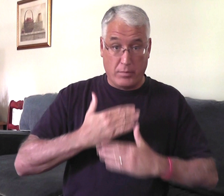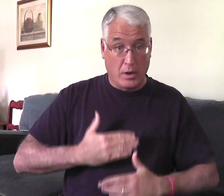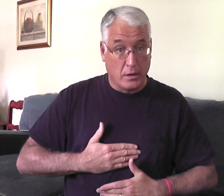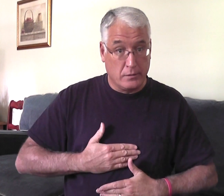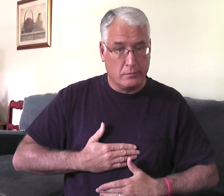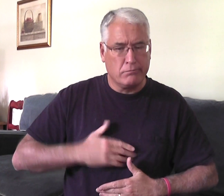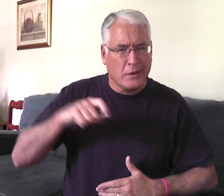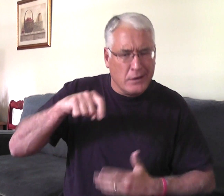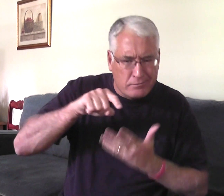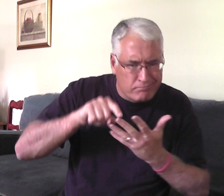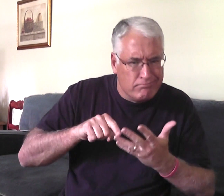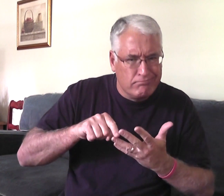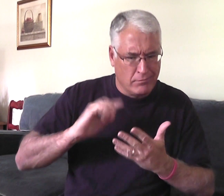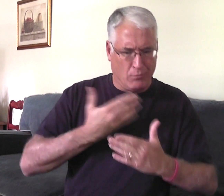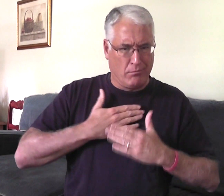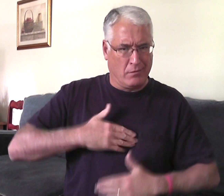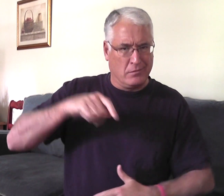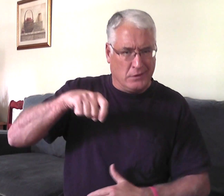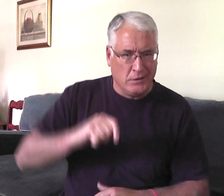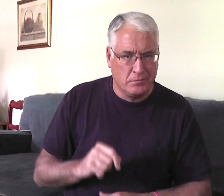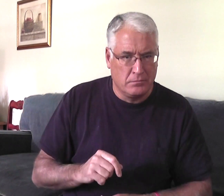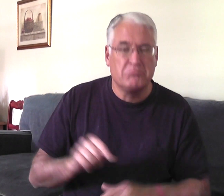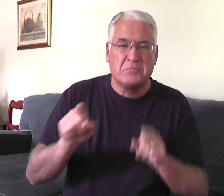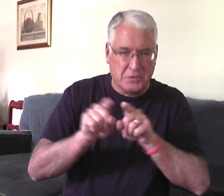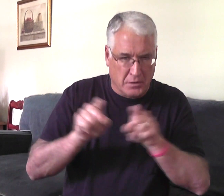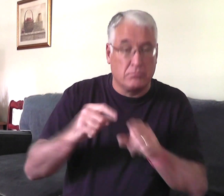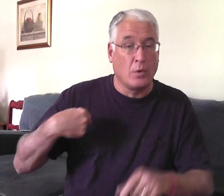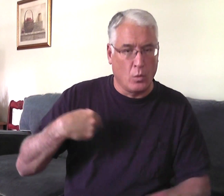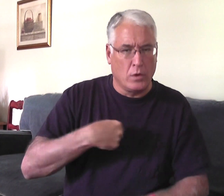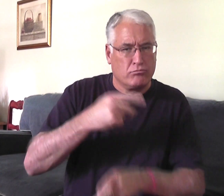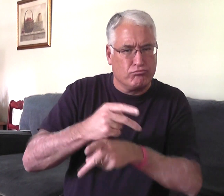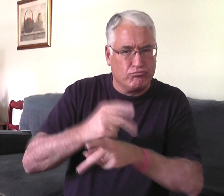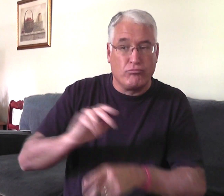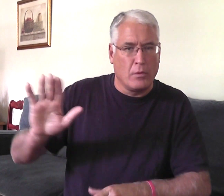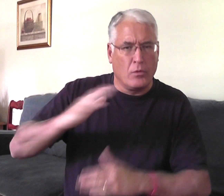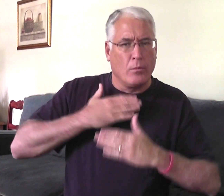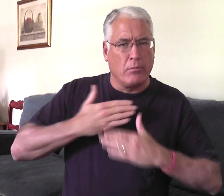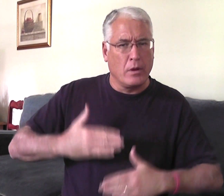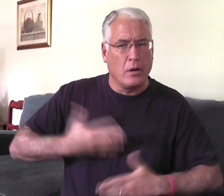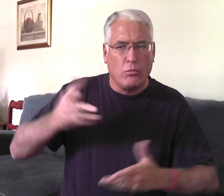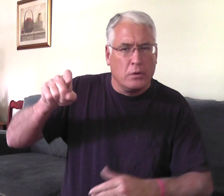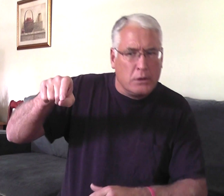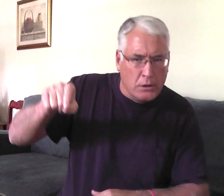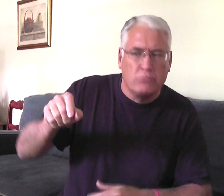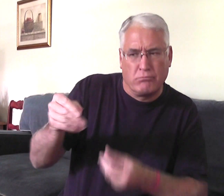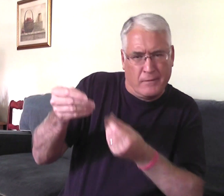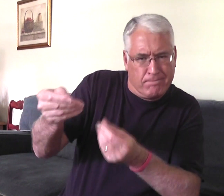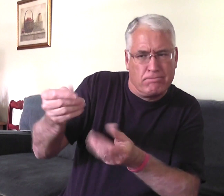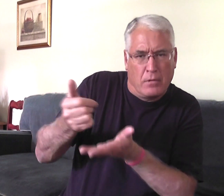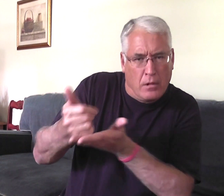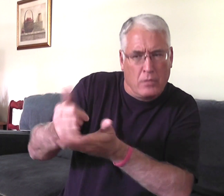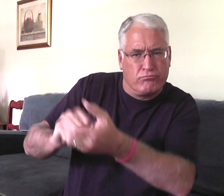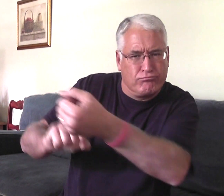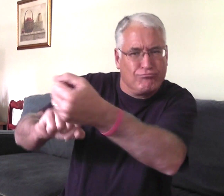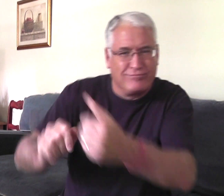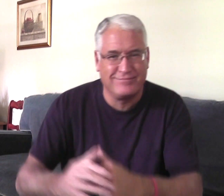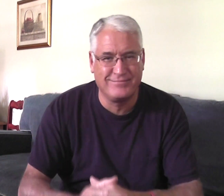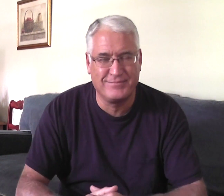We take care of our bodies, whatever we need. It's the same way that we should be to other people. We should